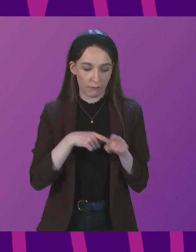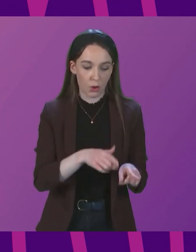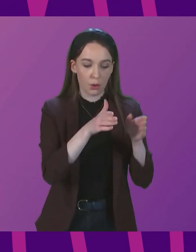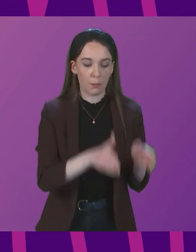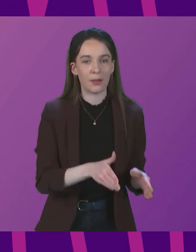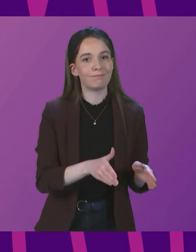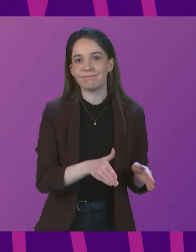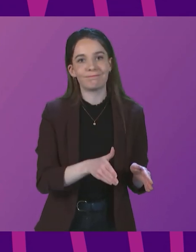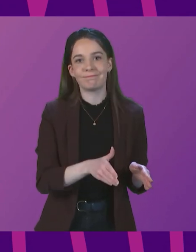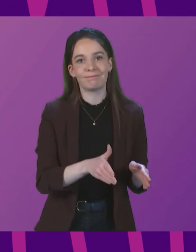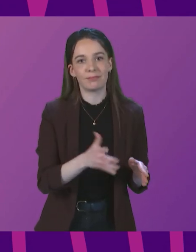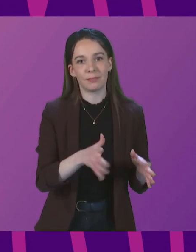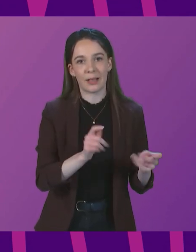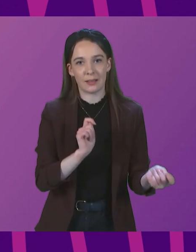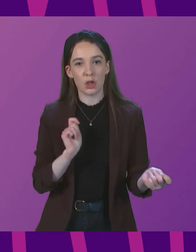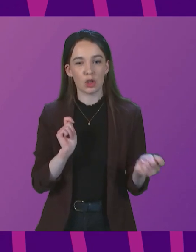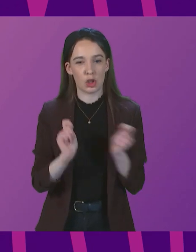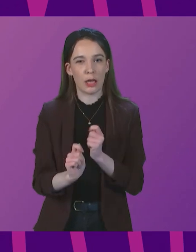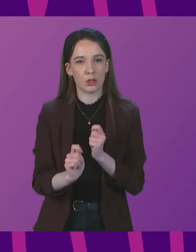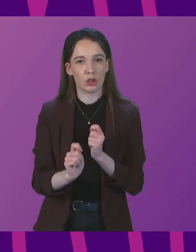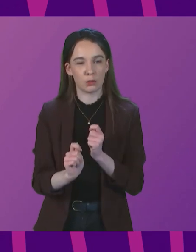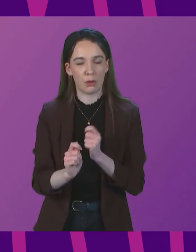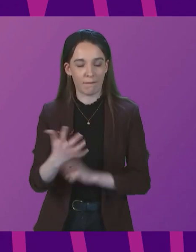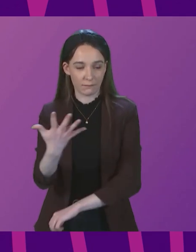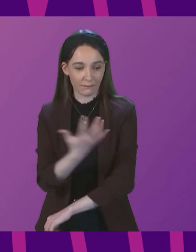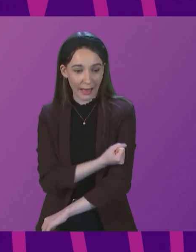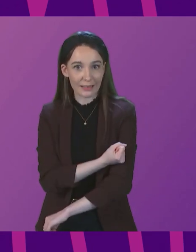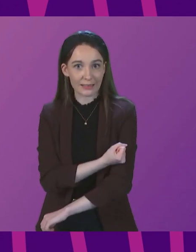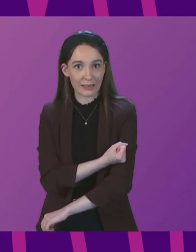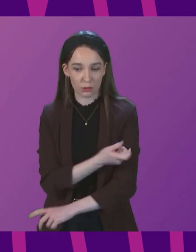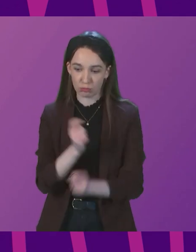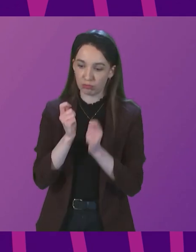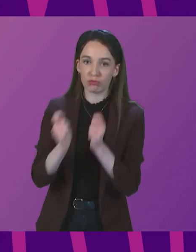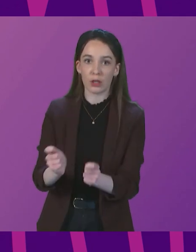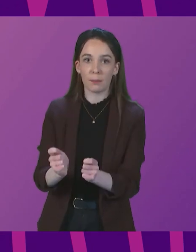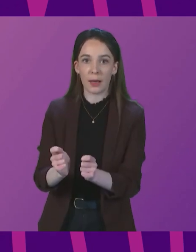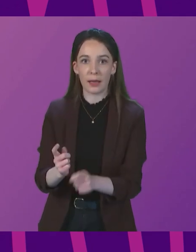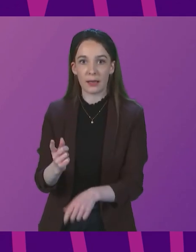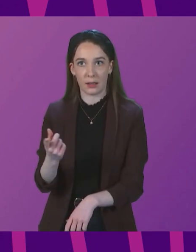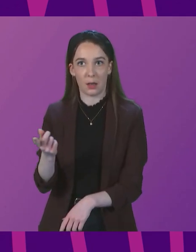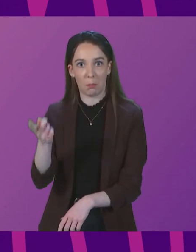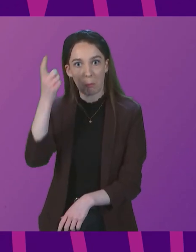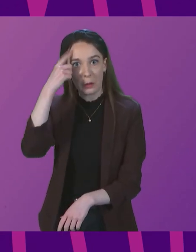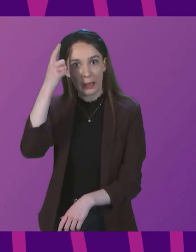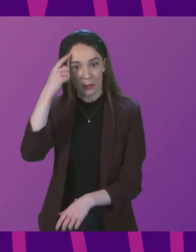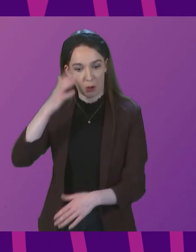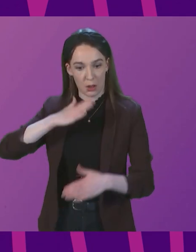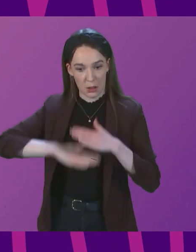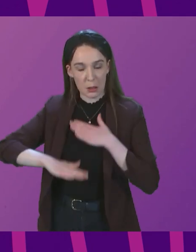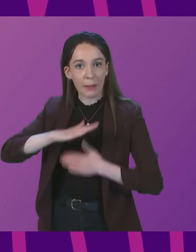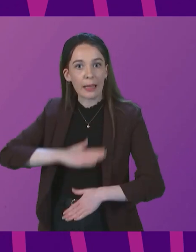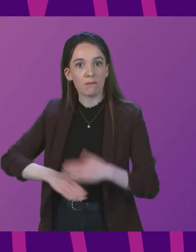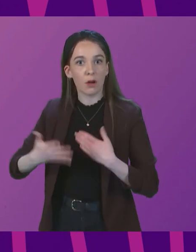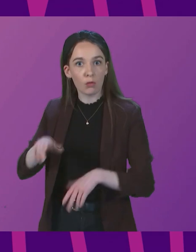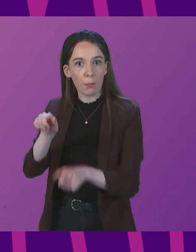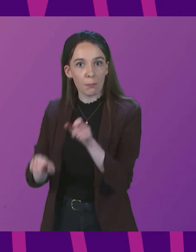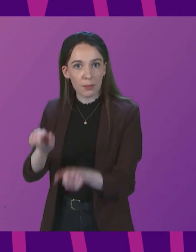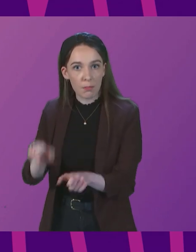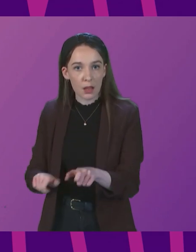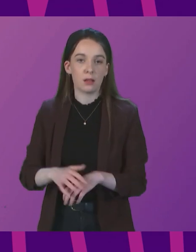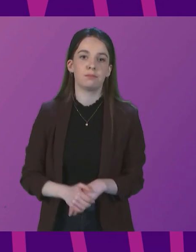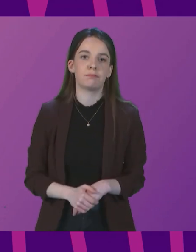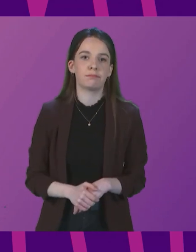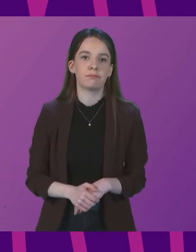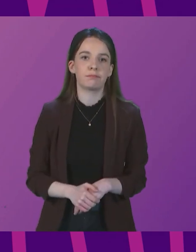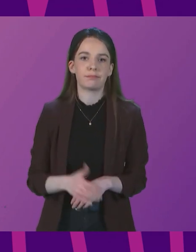are now relying instead on vaccines, treatments and sensible public health behaviours and adaptations. Indeed, nine days ago, we lifted